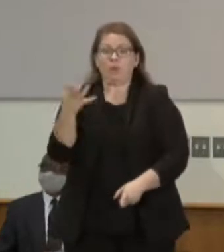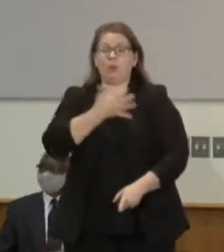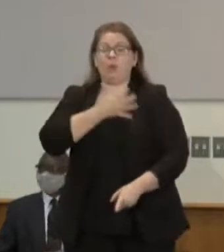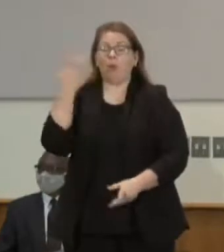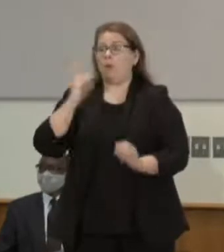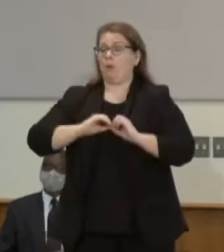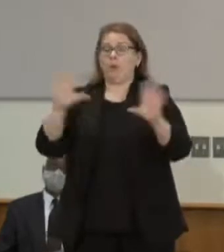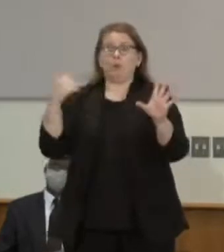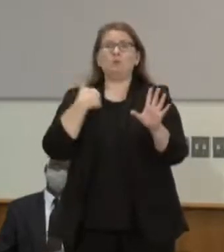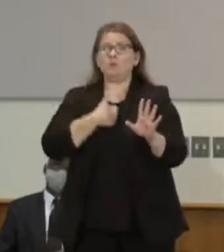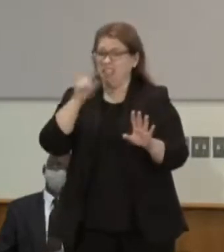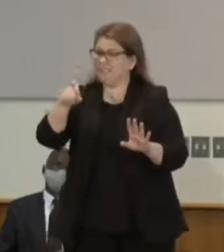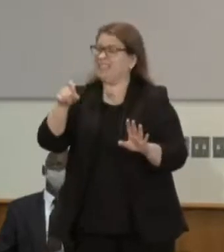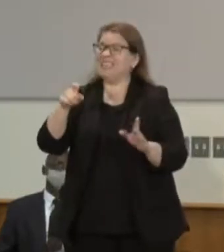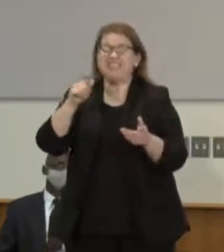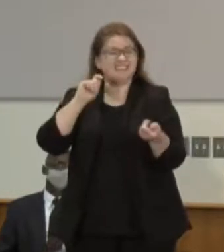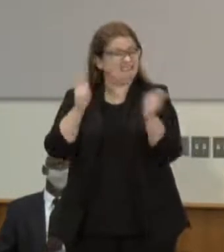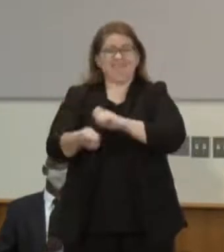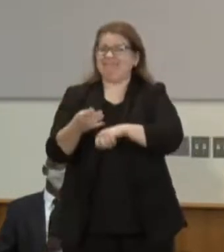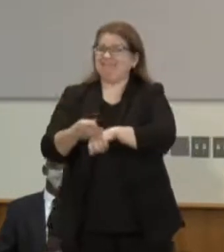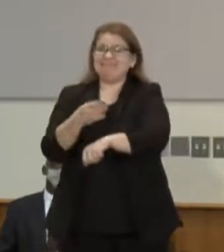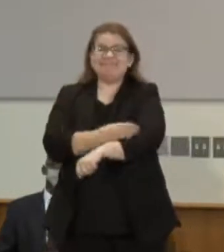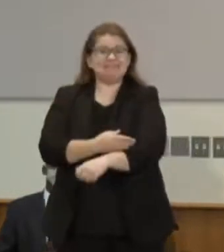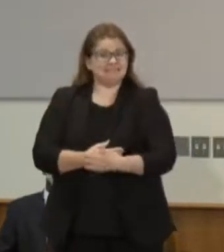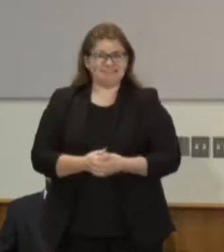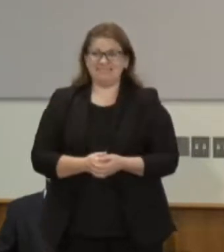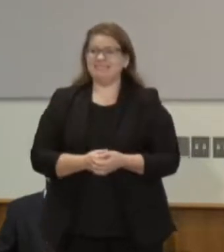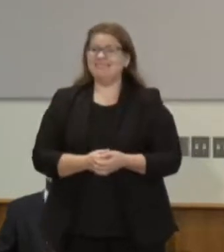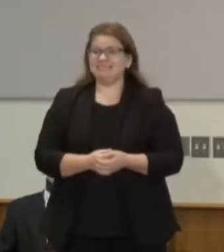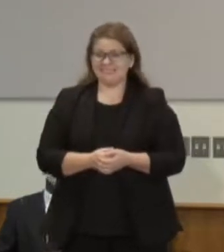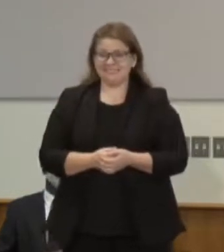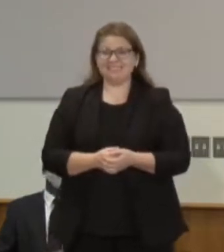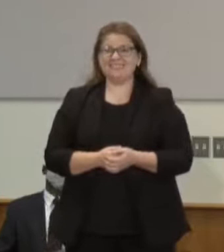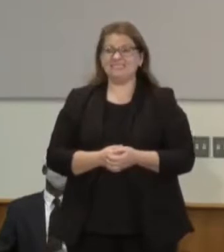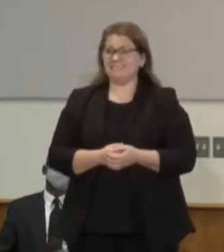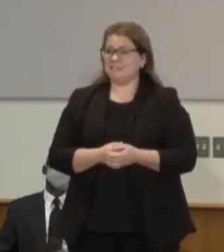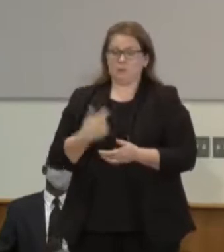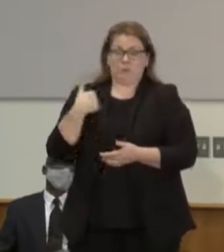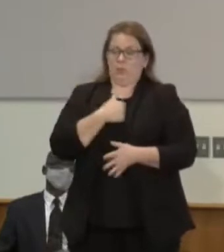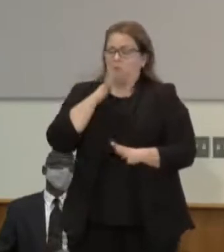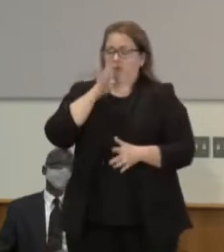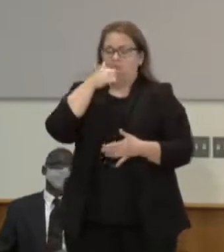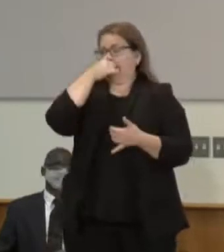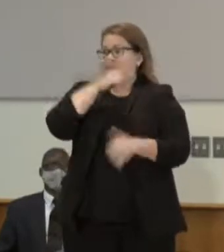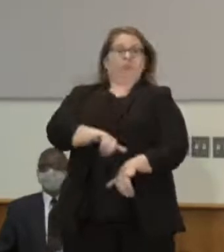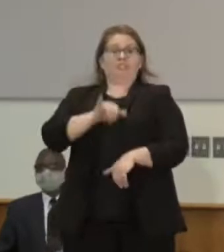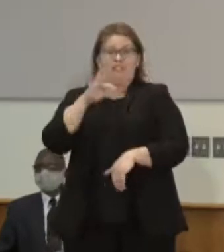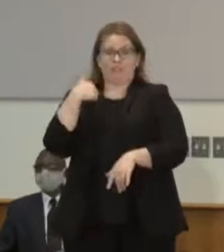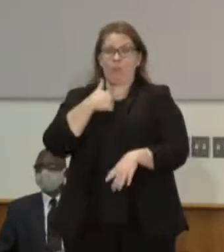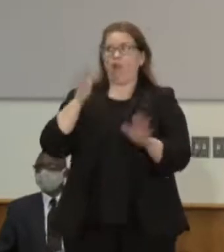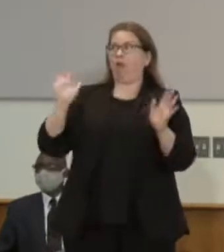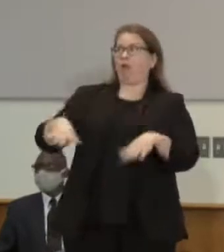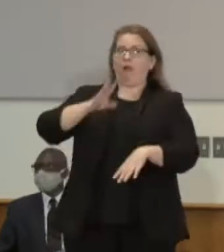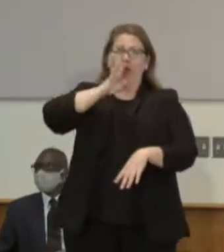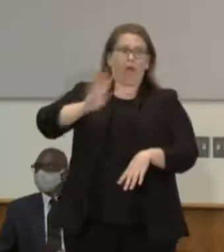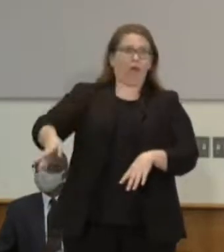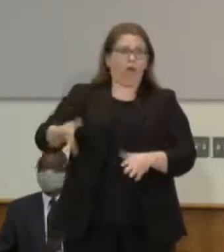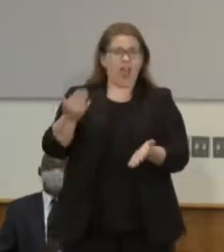passionately and I think it would be irresponsible and foolish of us to not respond to that but my provision